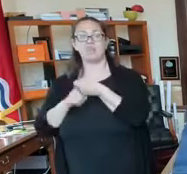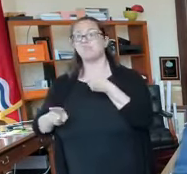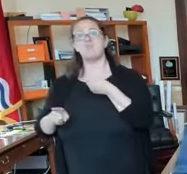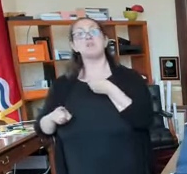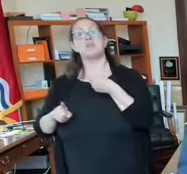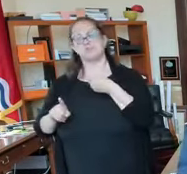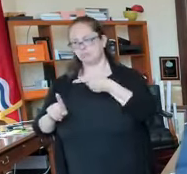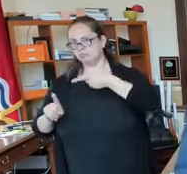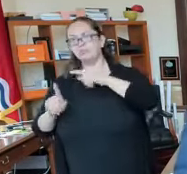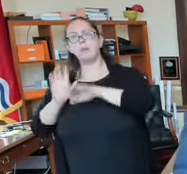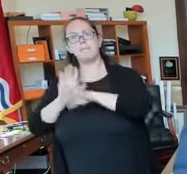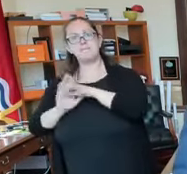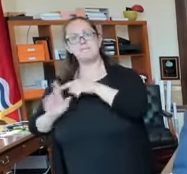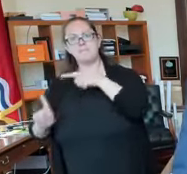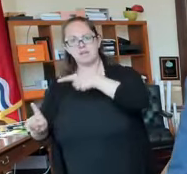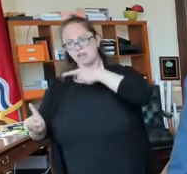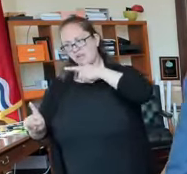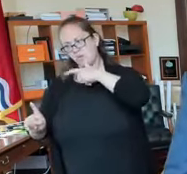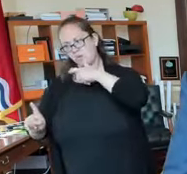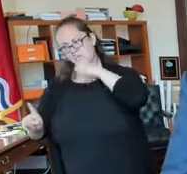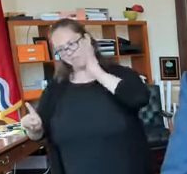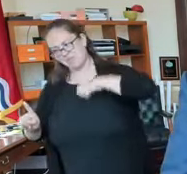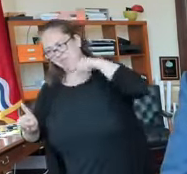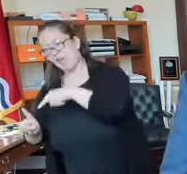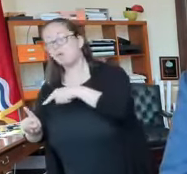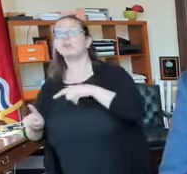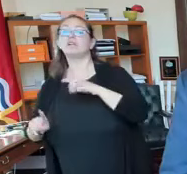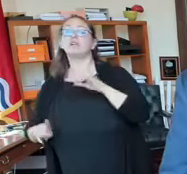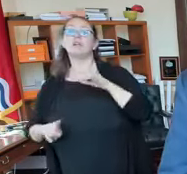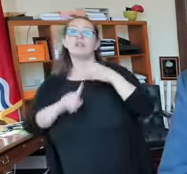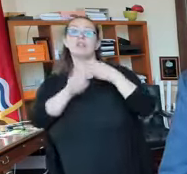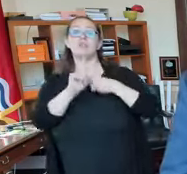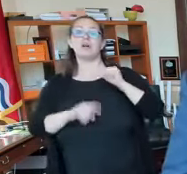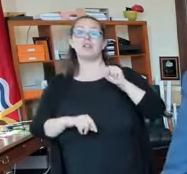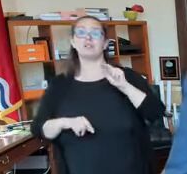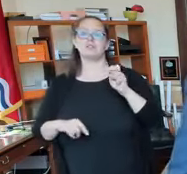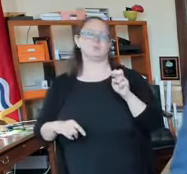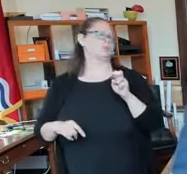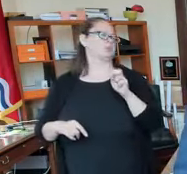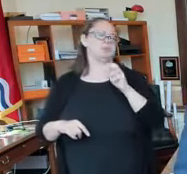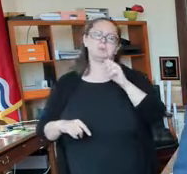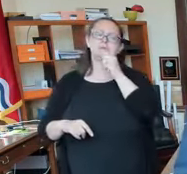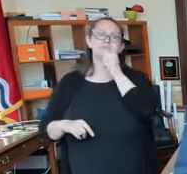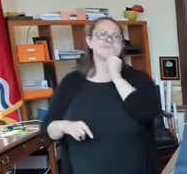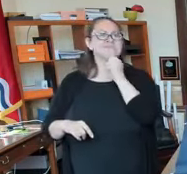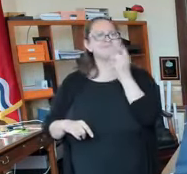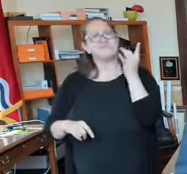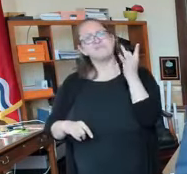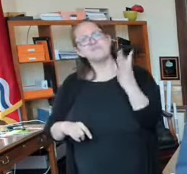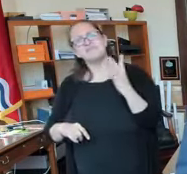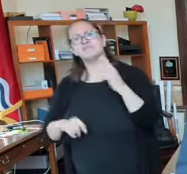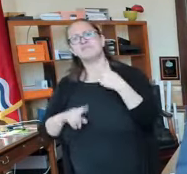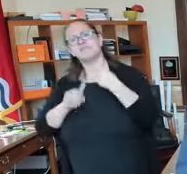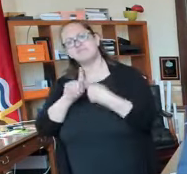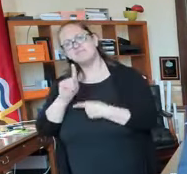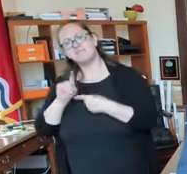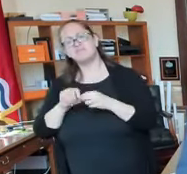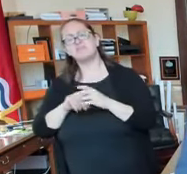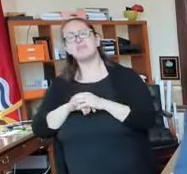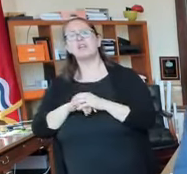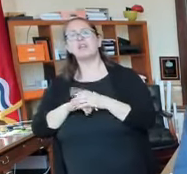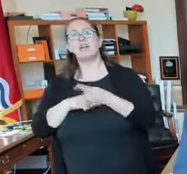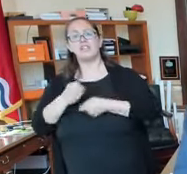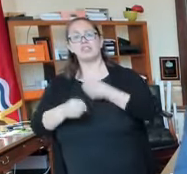difficult June with respect to violent crime. In June of this year, we had